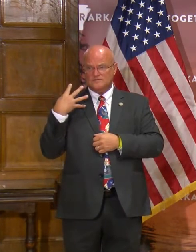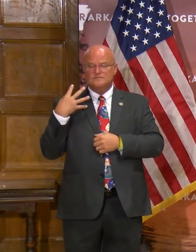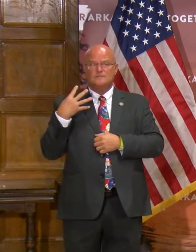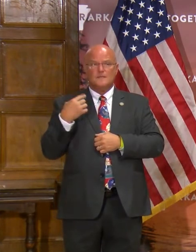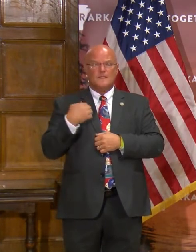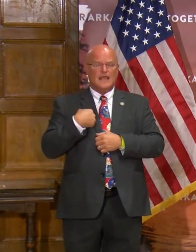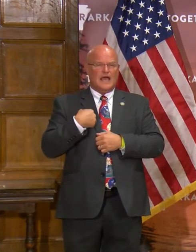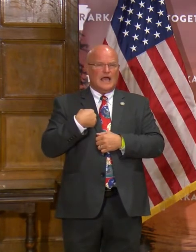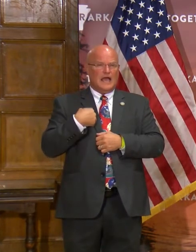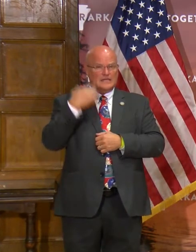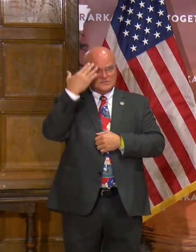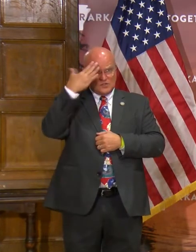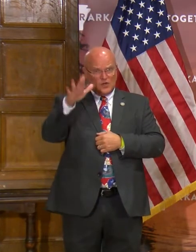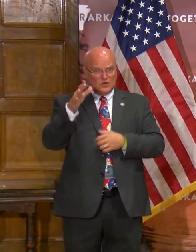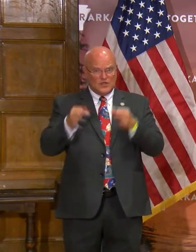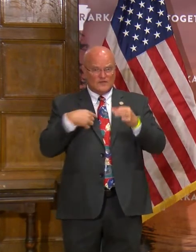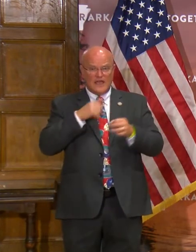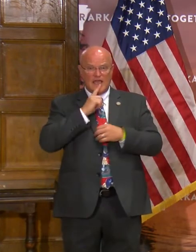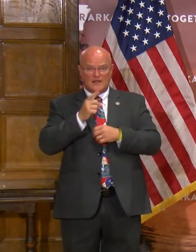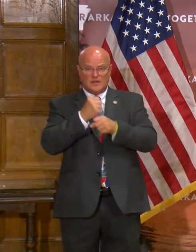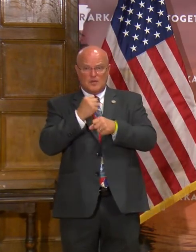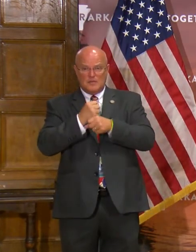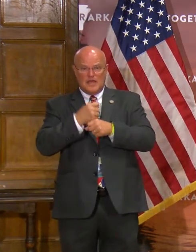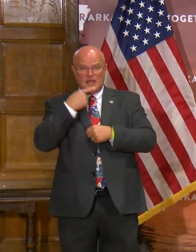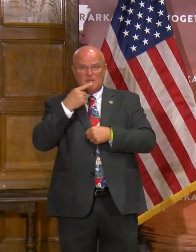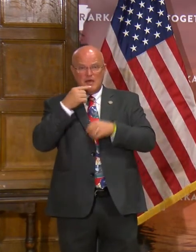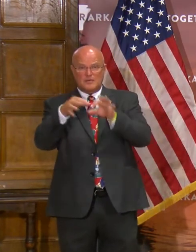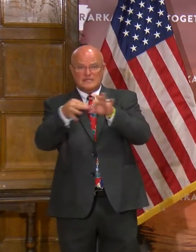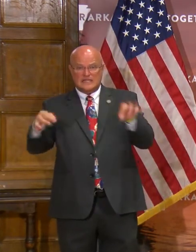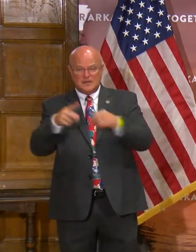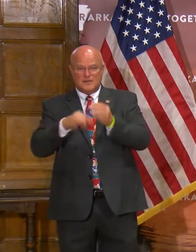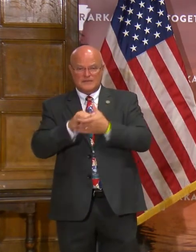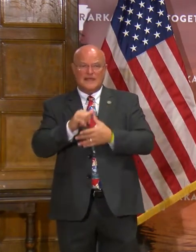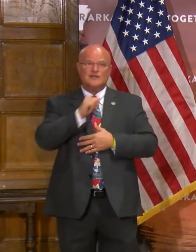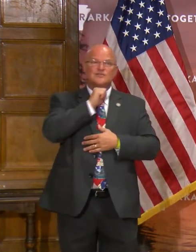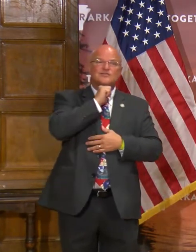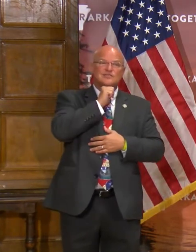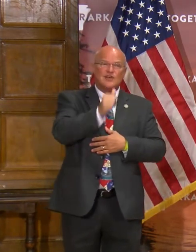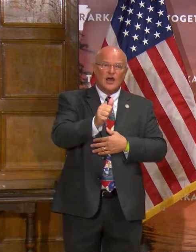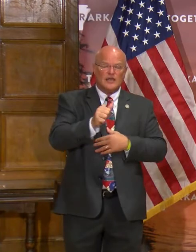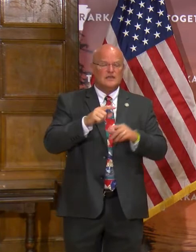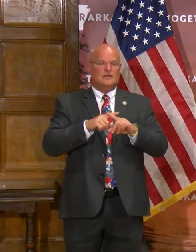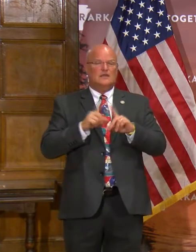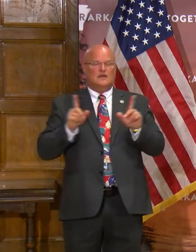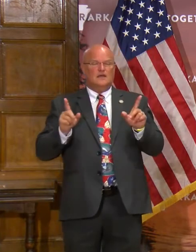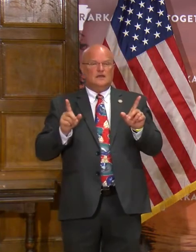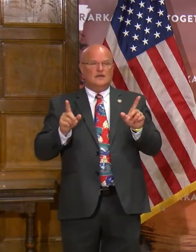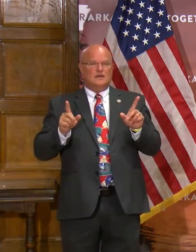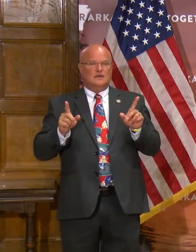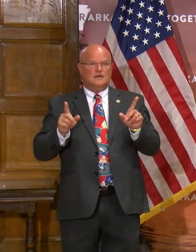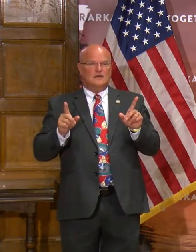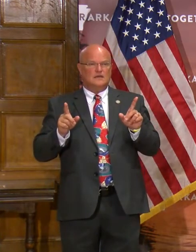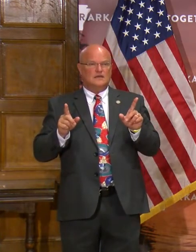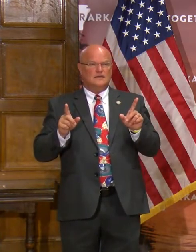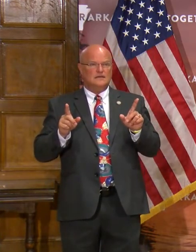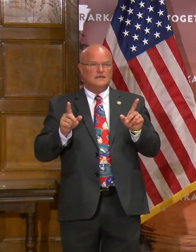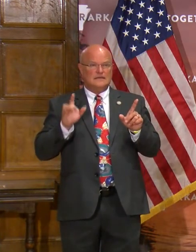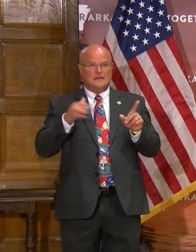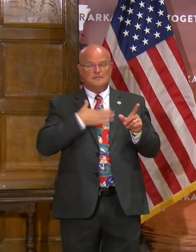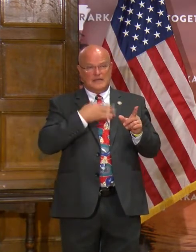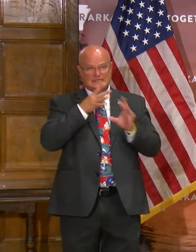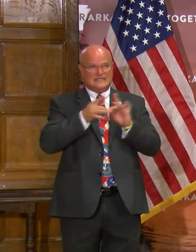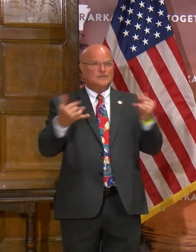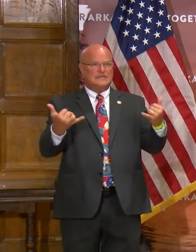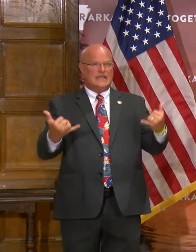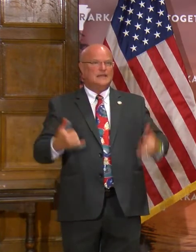I don't know whether I actually made any public statements on it or not, but that's my